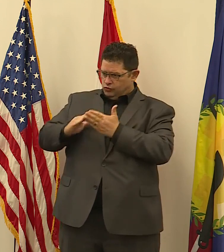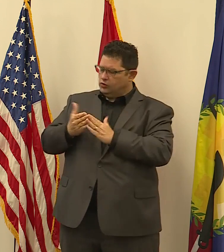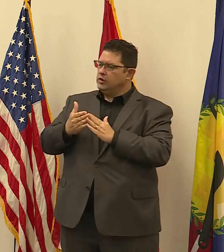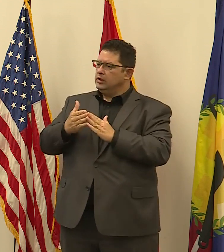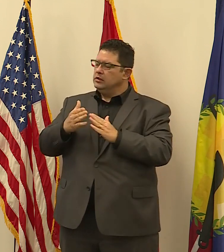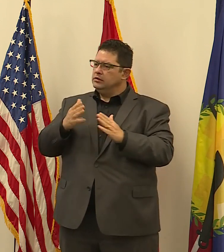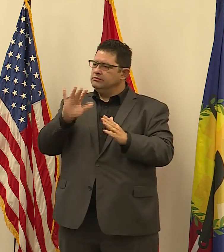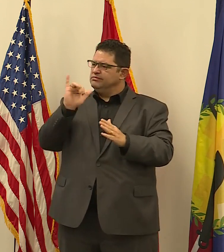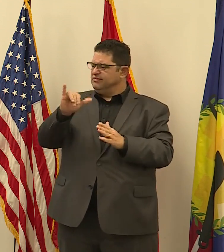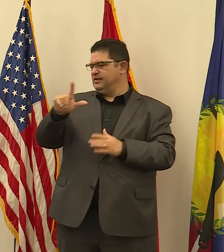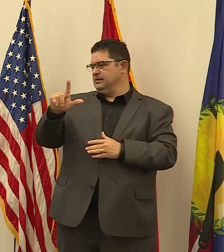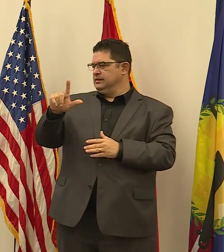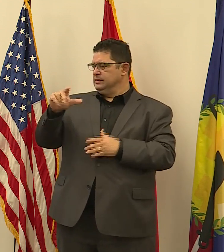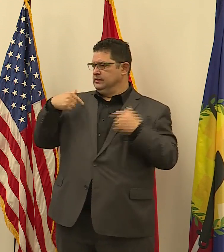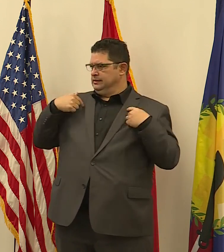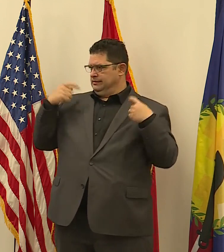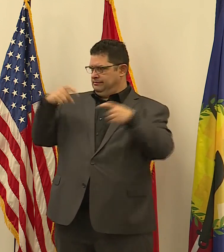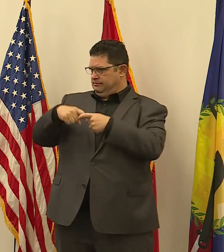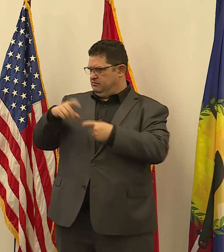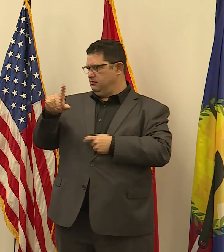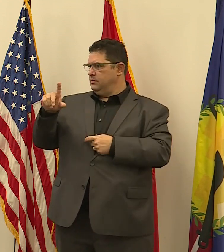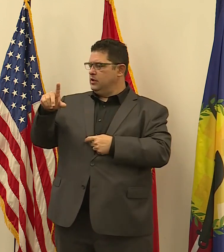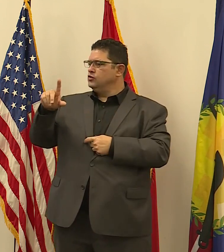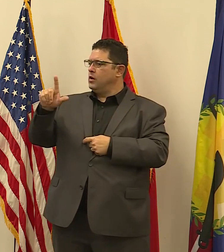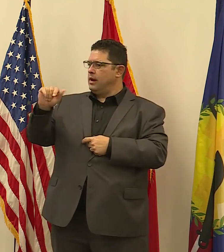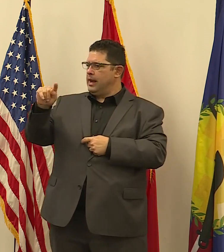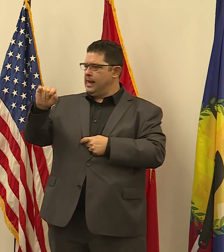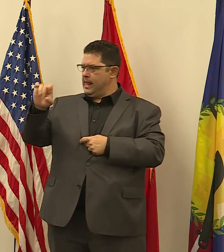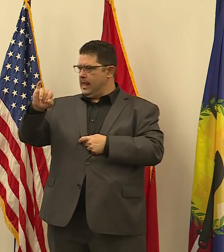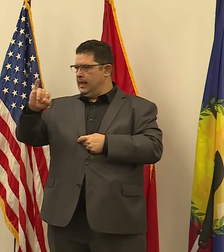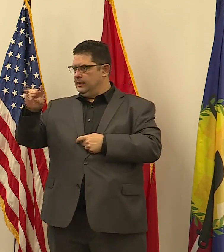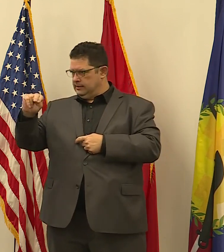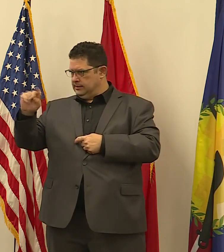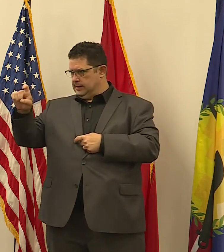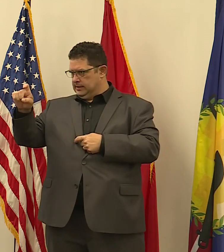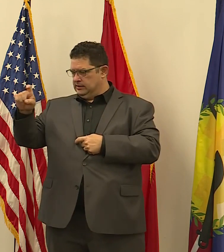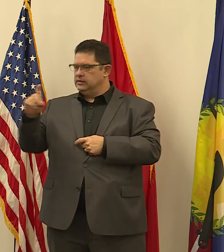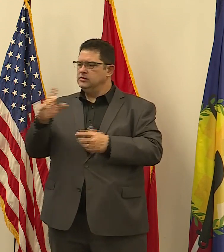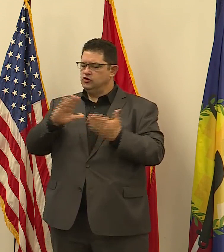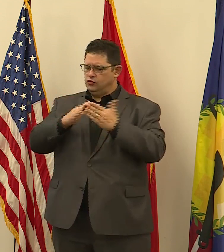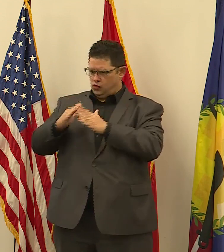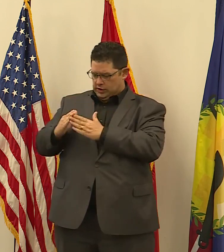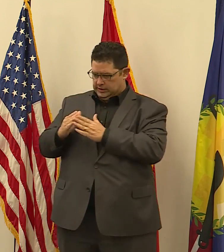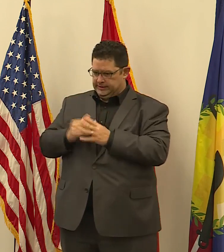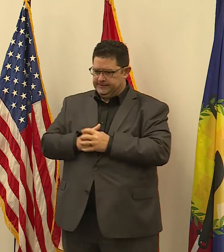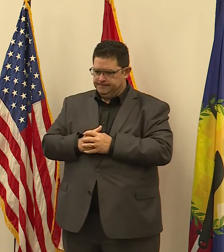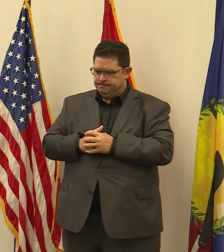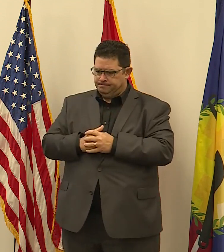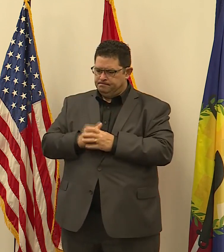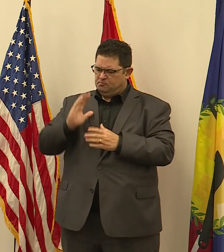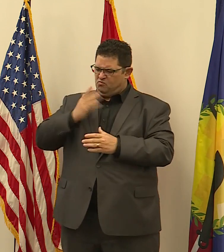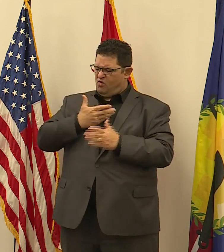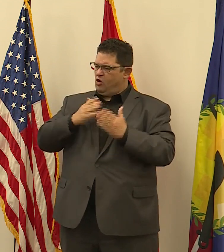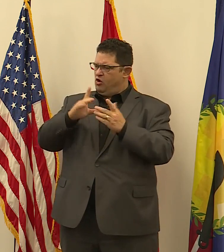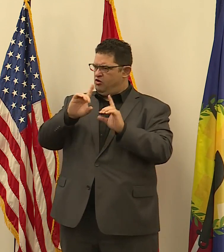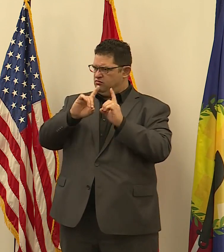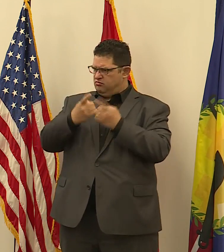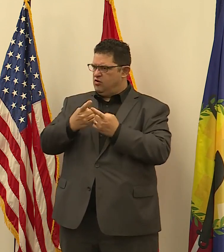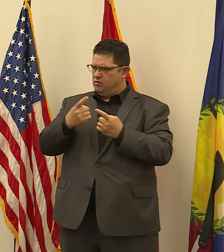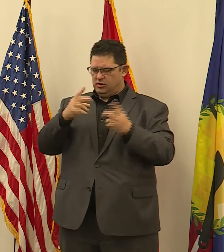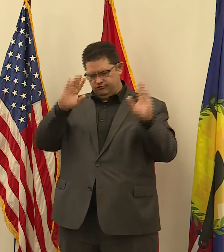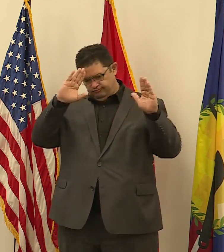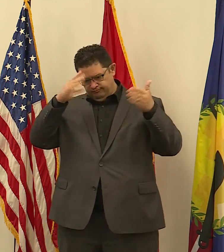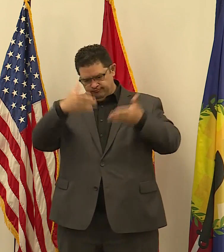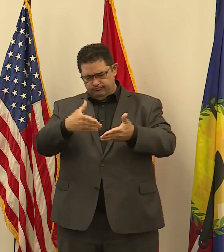or Latinx community. Our Department of Public Health has been working on our data analytics to help us identify